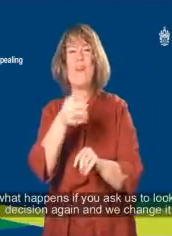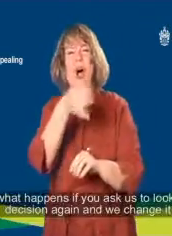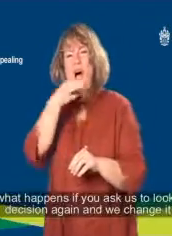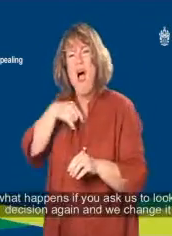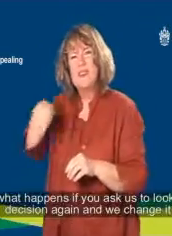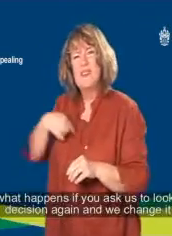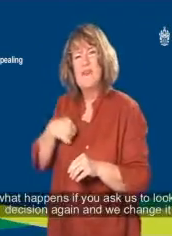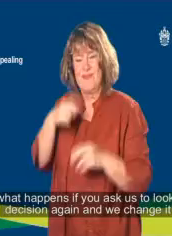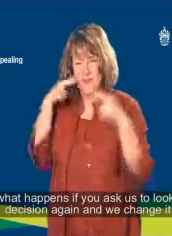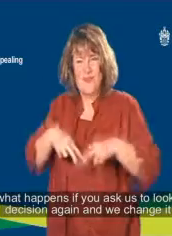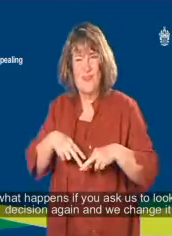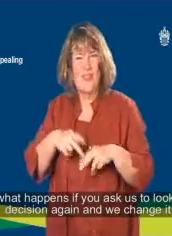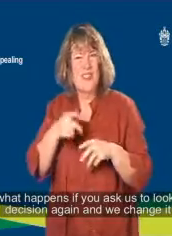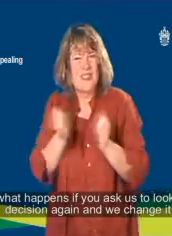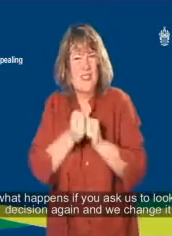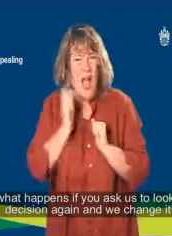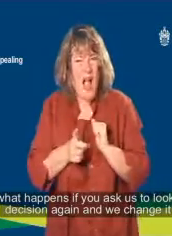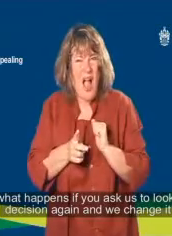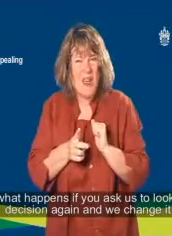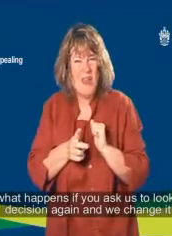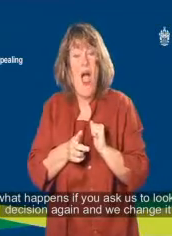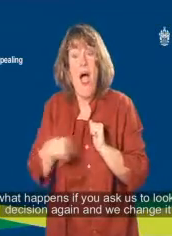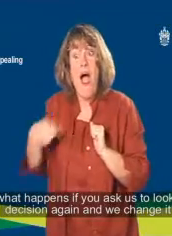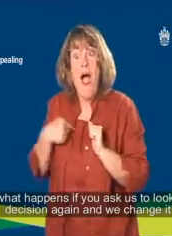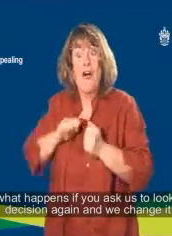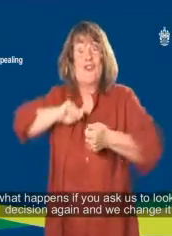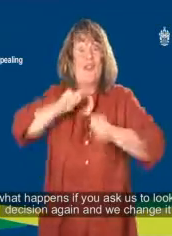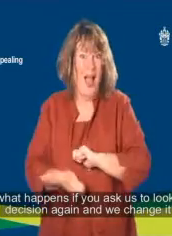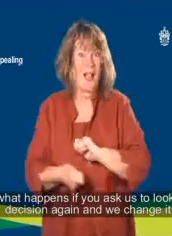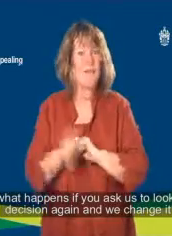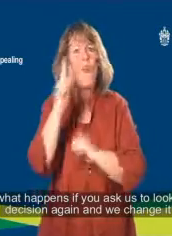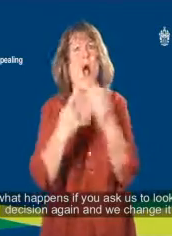So, what happens if you ask us to look at the decision again and we change it?